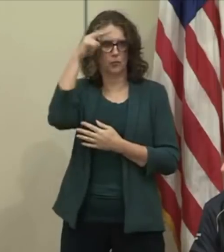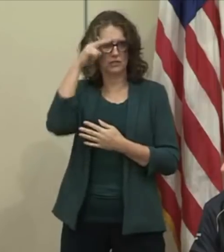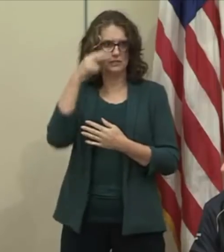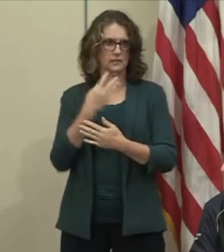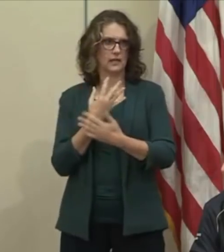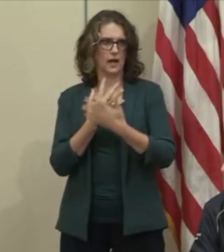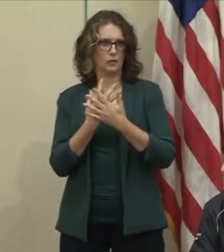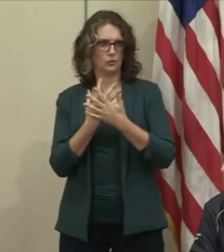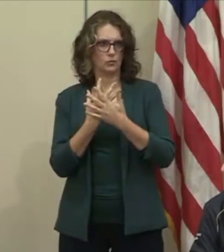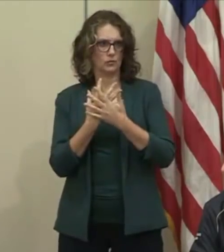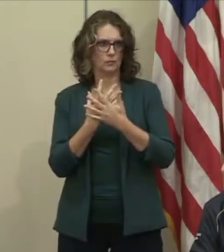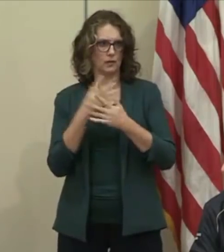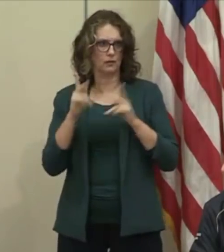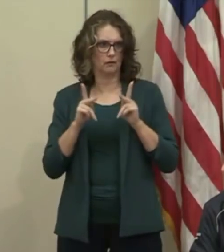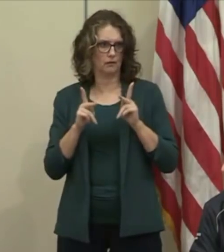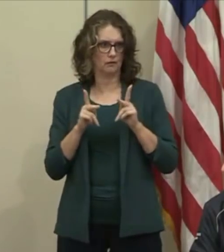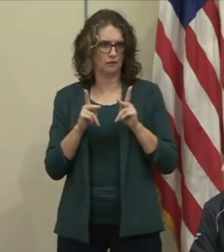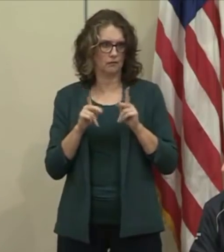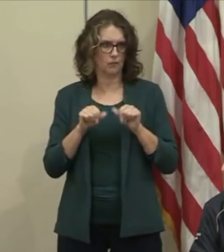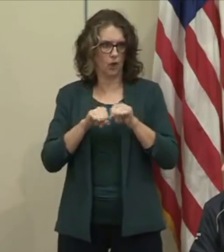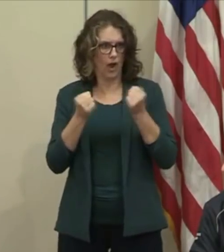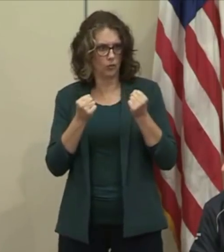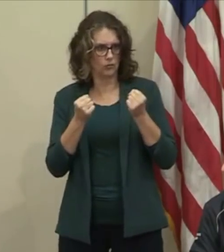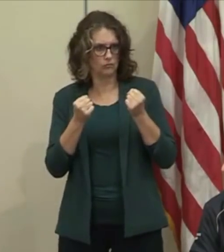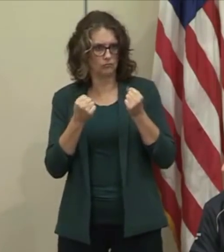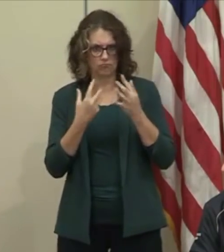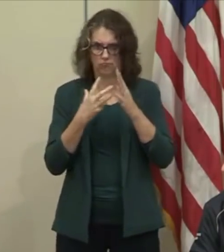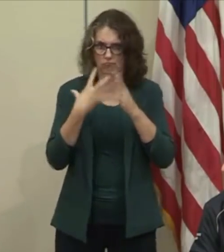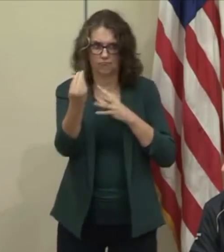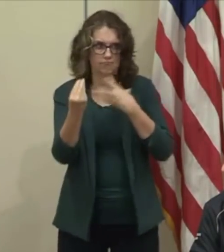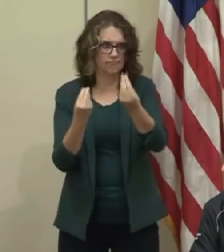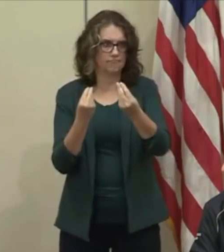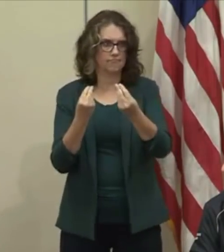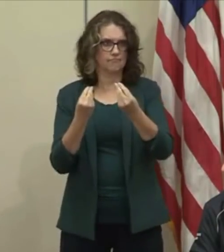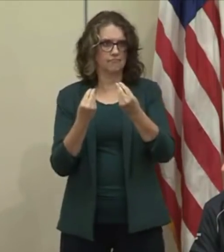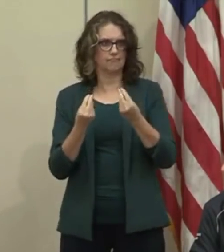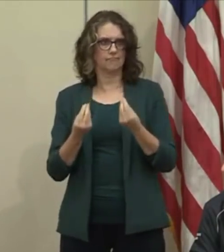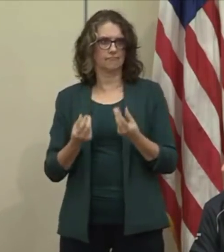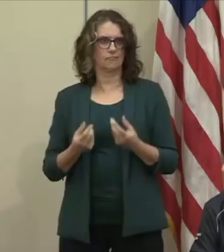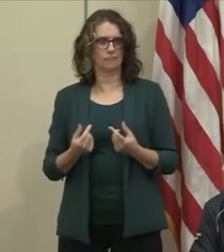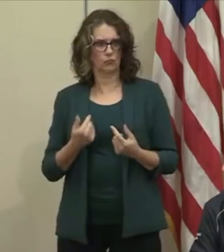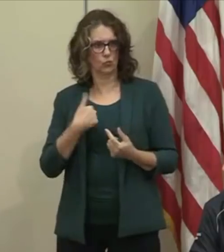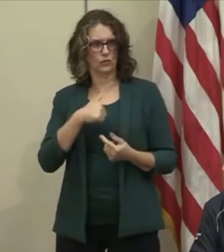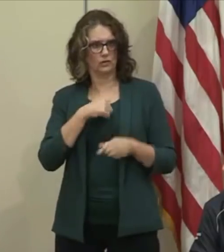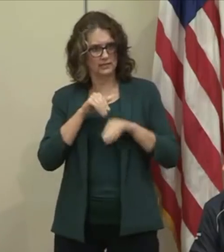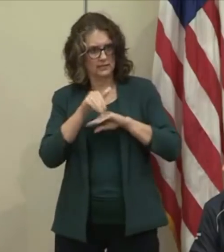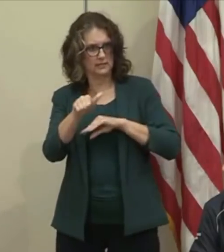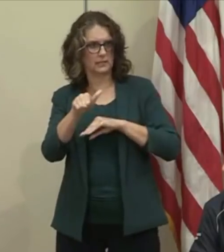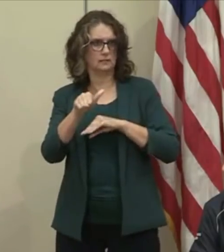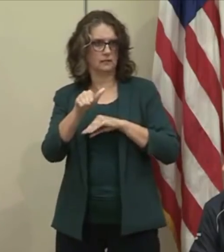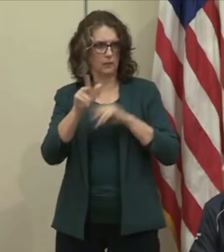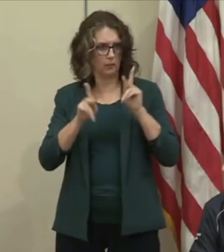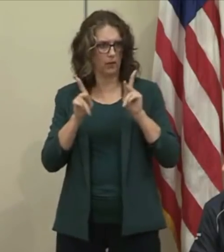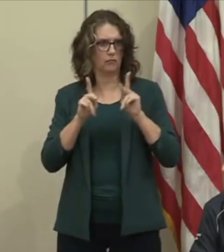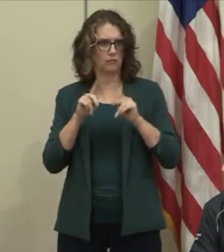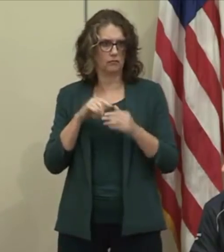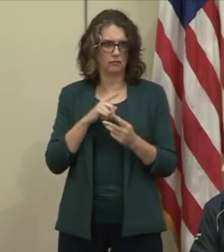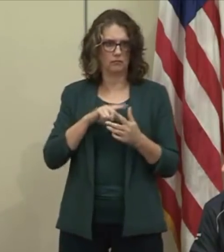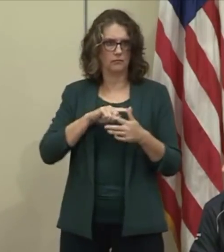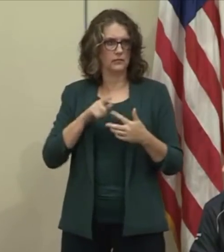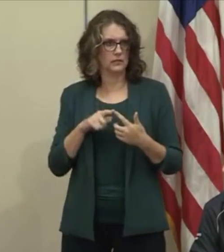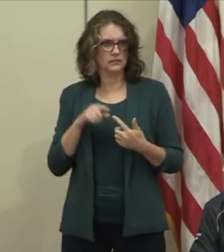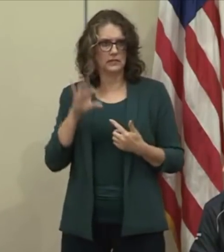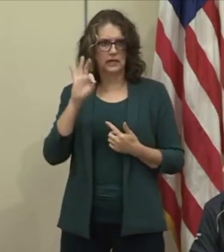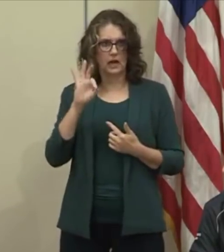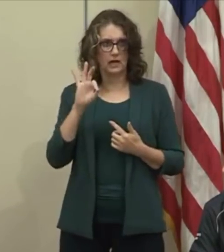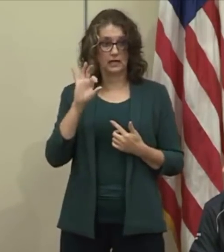The Guard was called out to stand beside correctional officers and Oklahoma state troopers. In 1999, we had